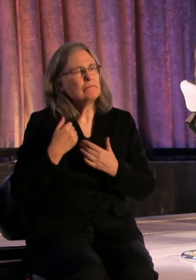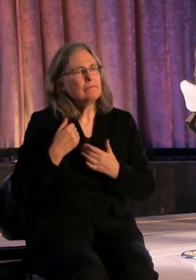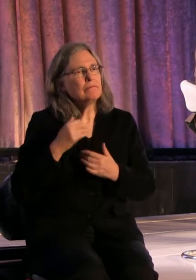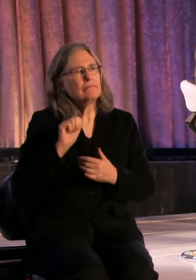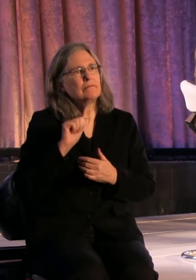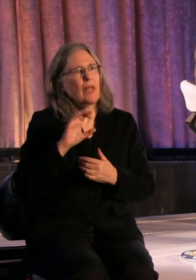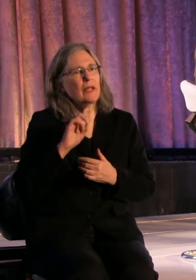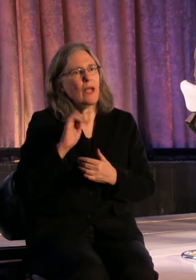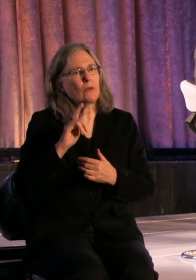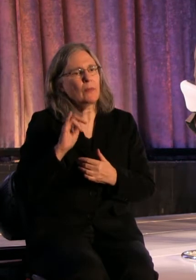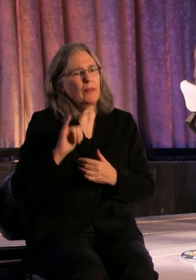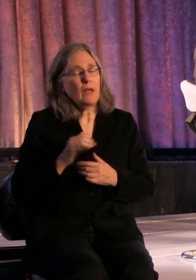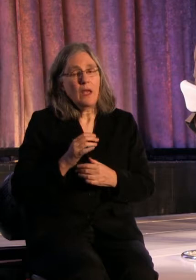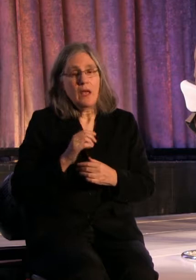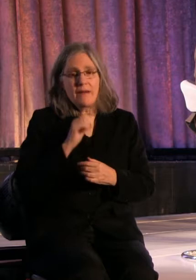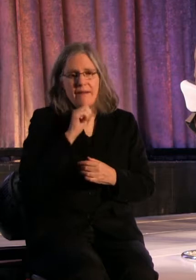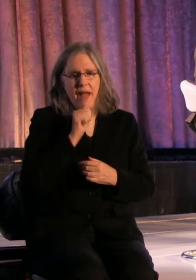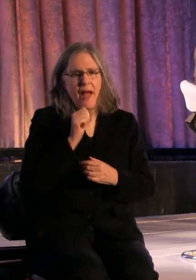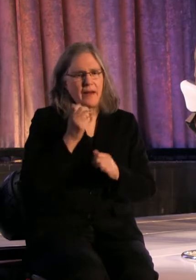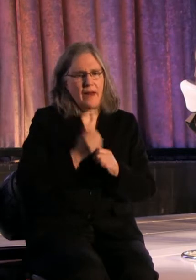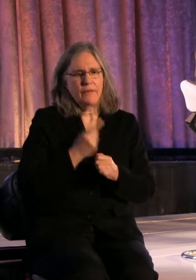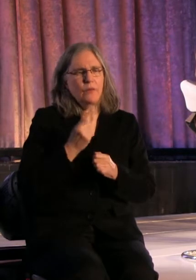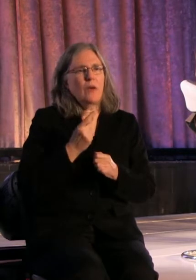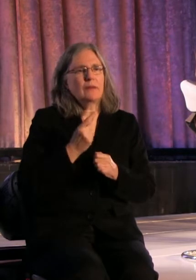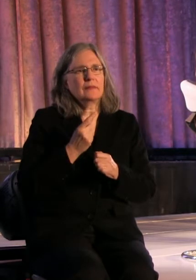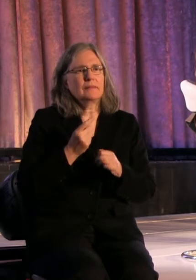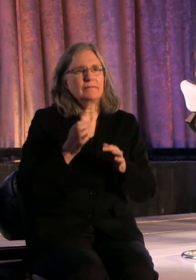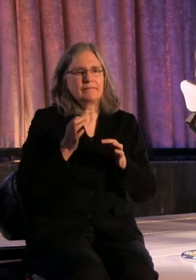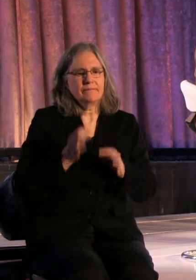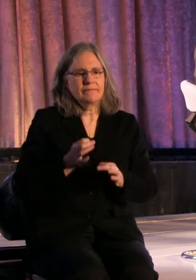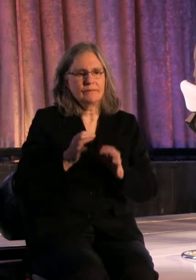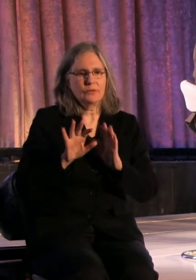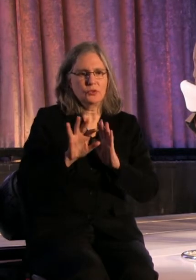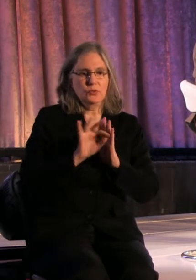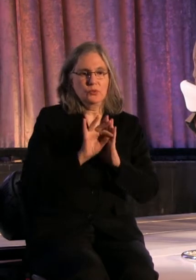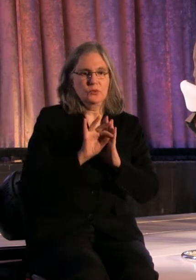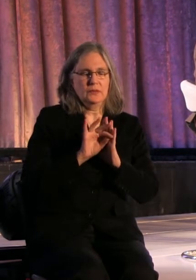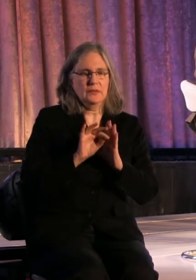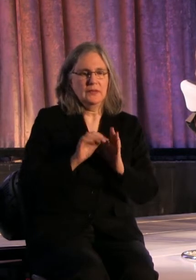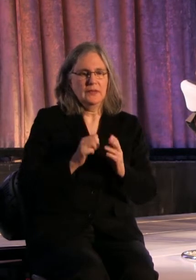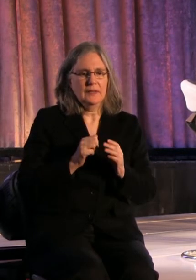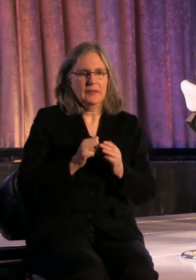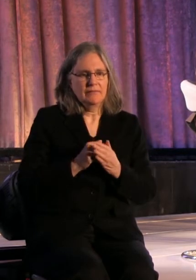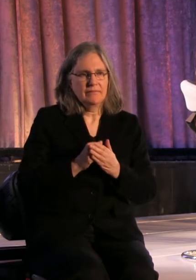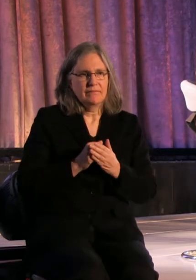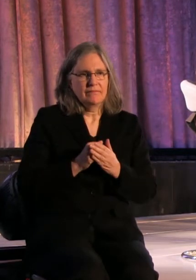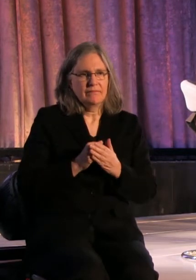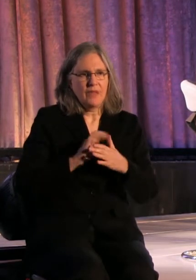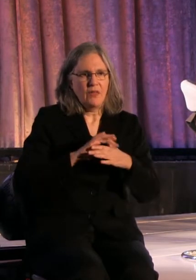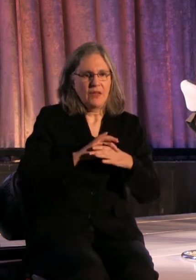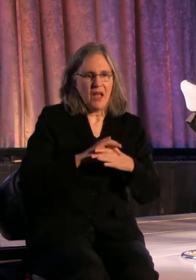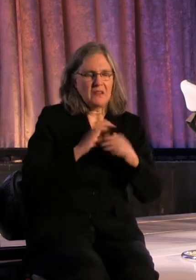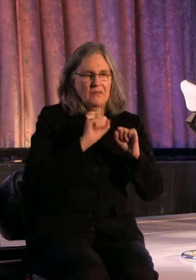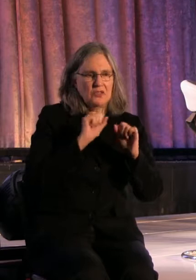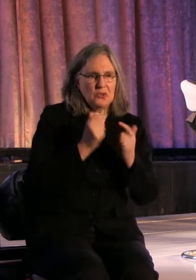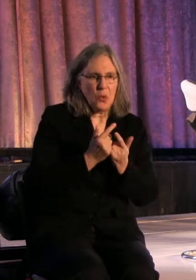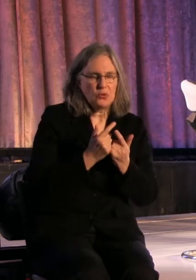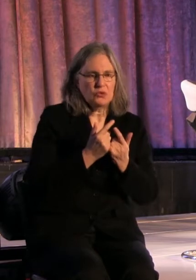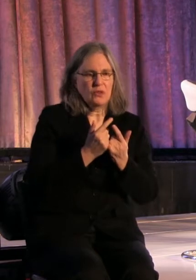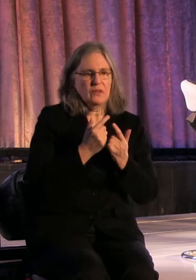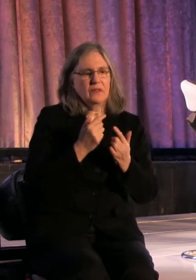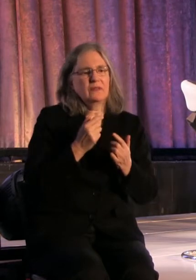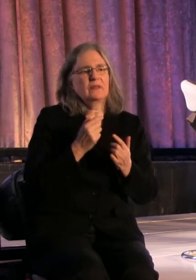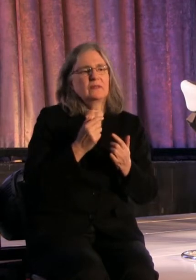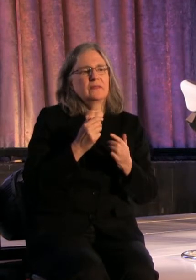Right? Like, not all of us choose to work in the context of either social justice or even